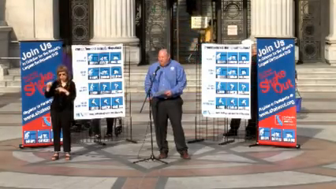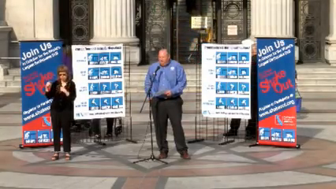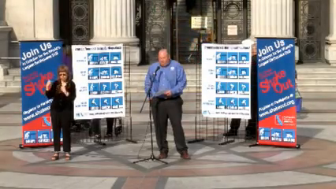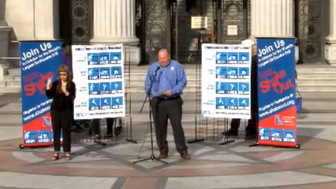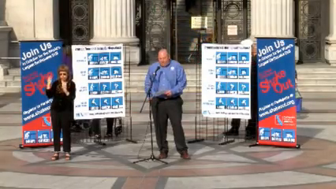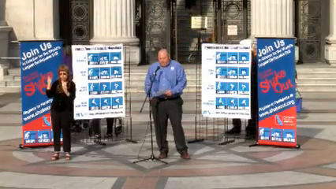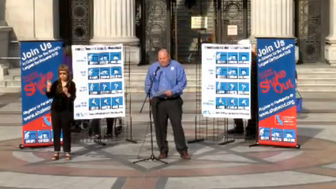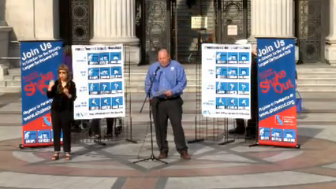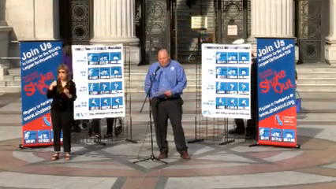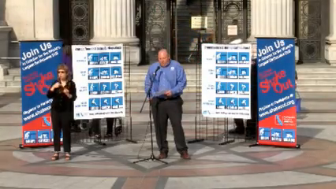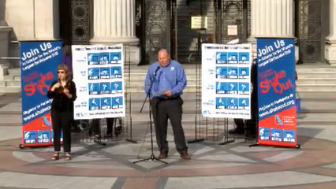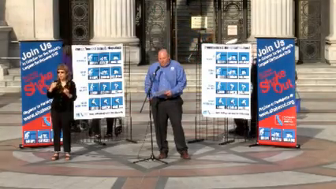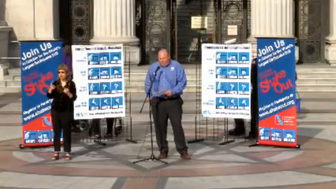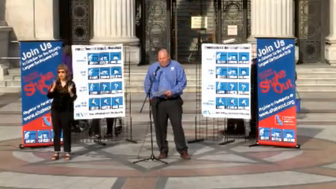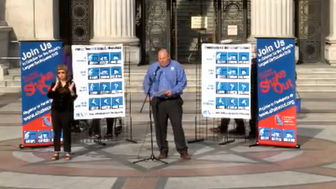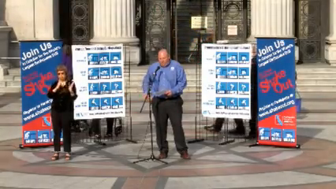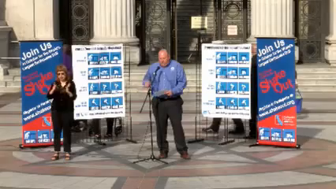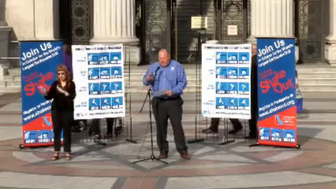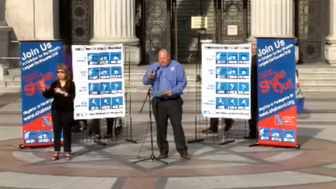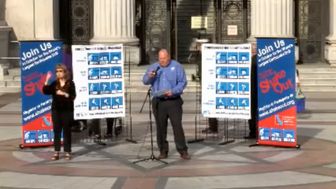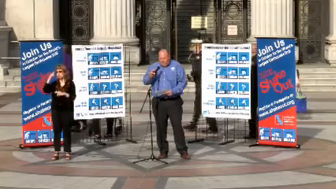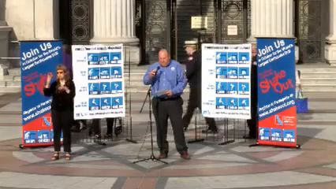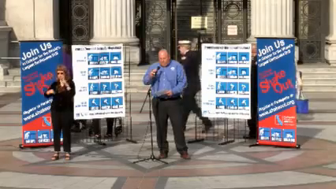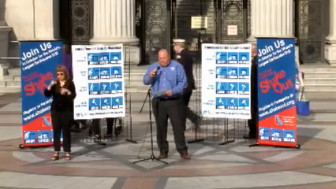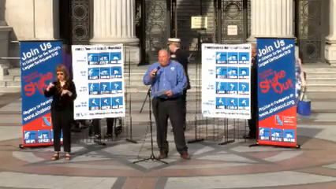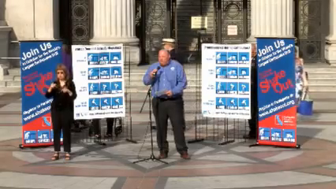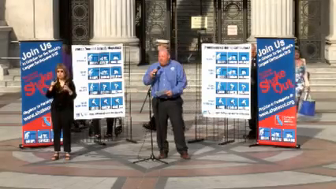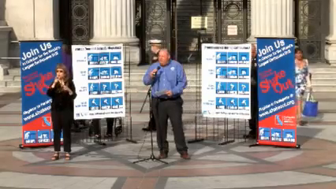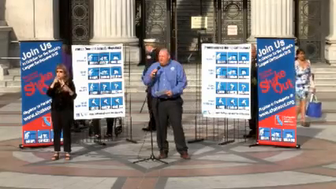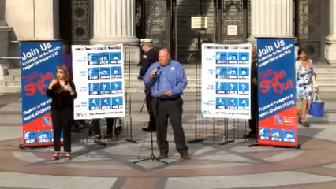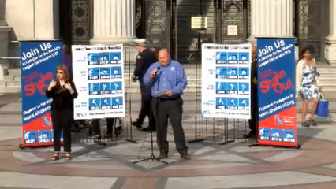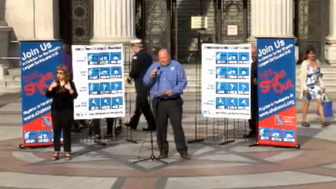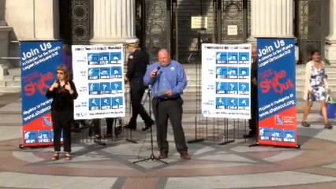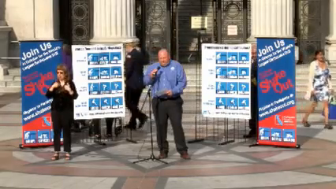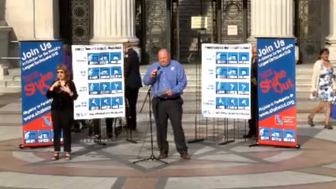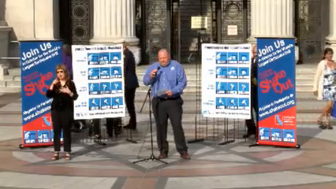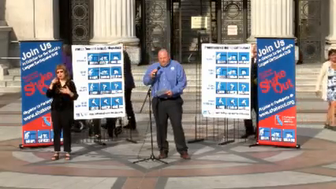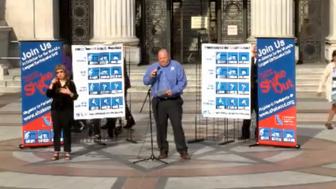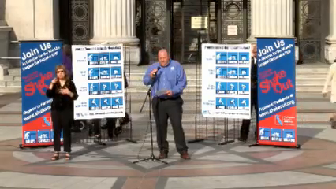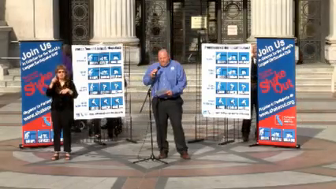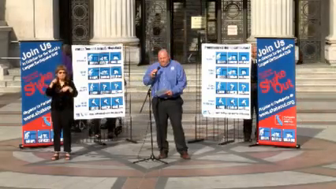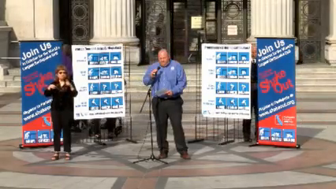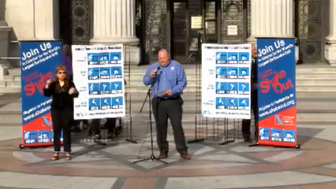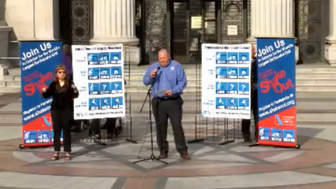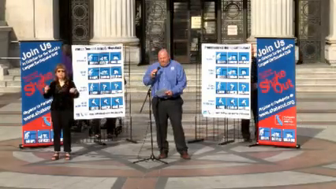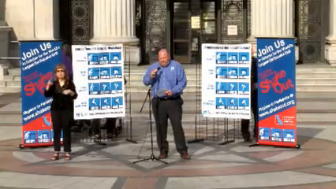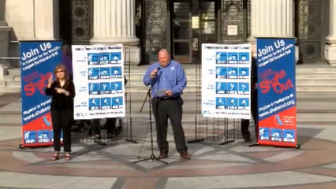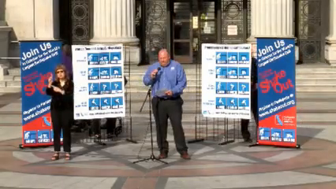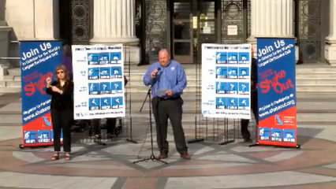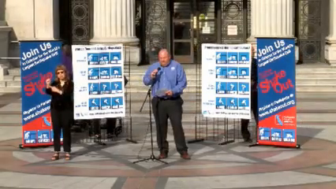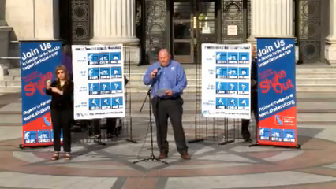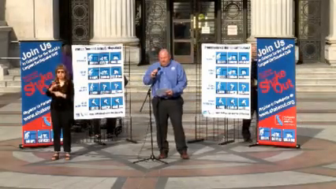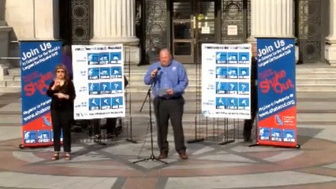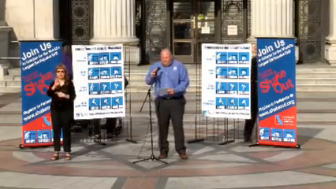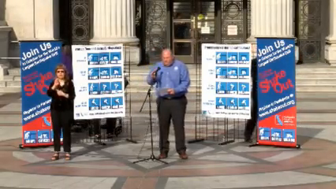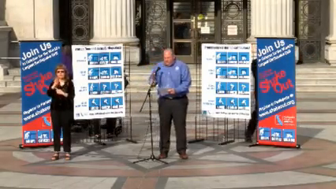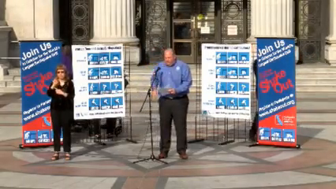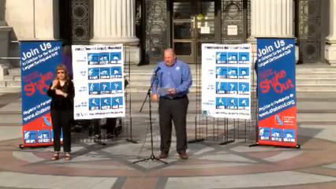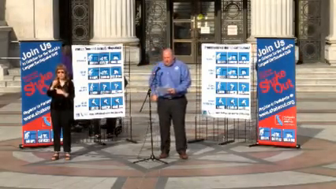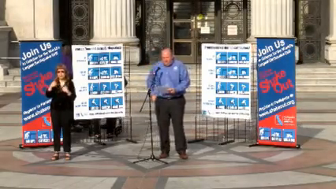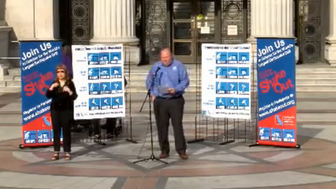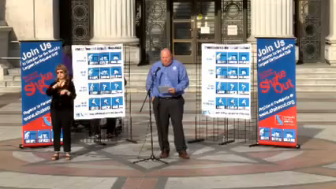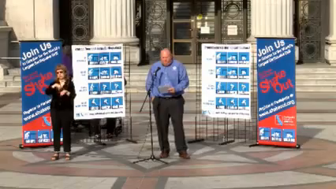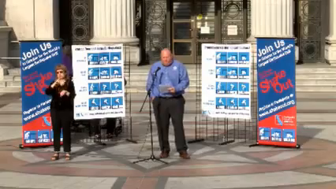we have plans for individuals with access and functional needs and disabilities. FEMA has the National Office of